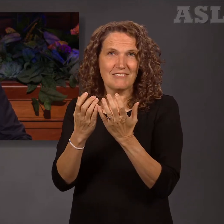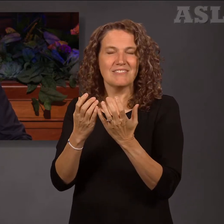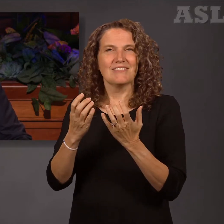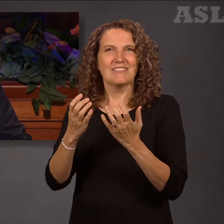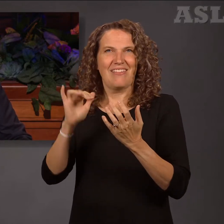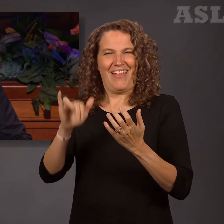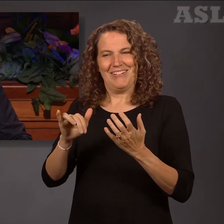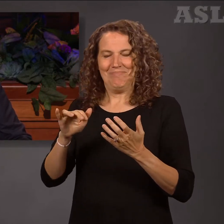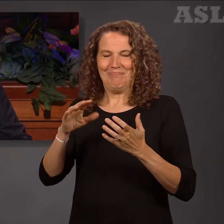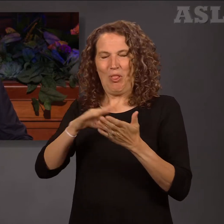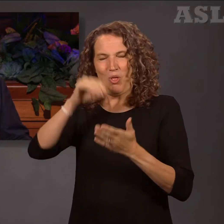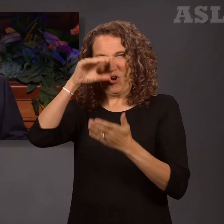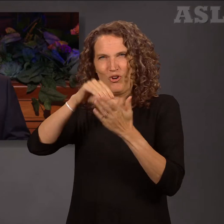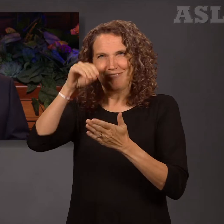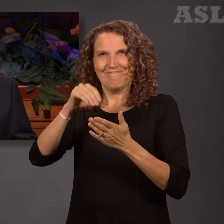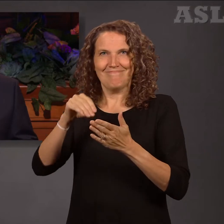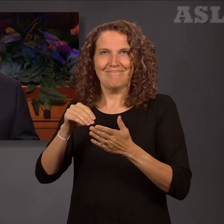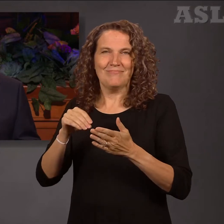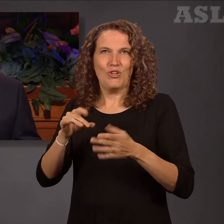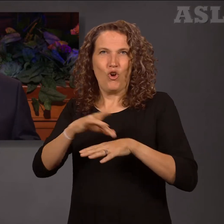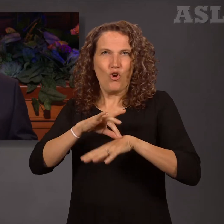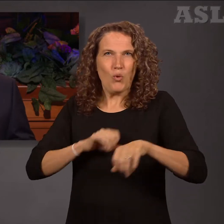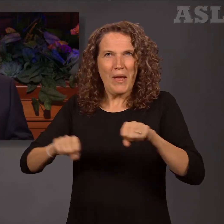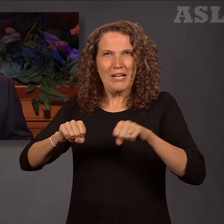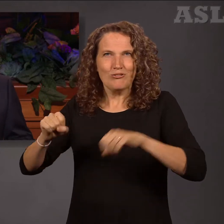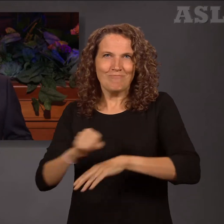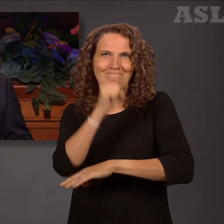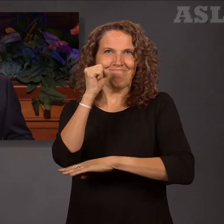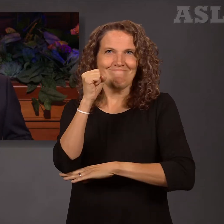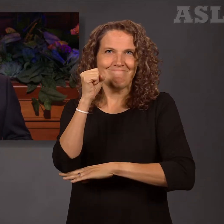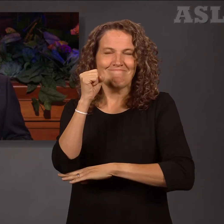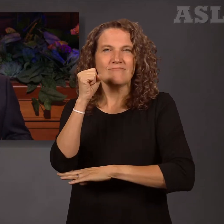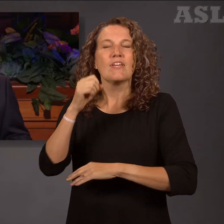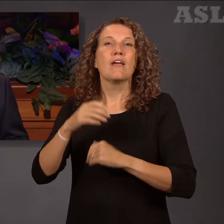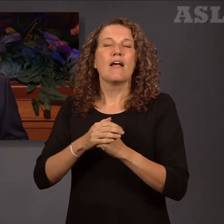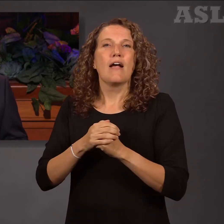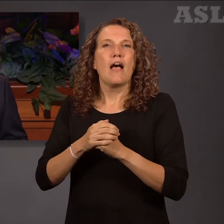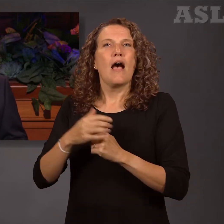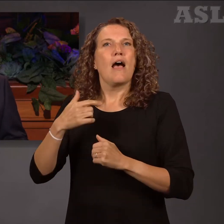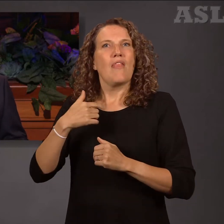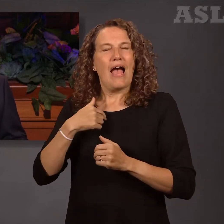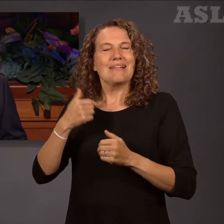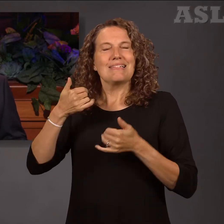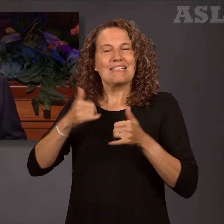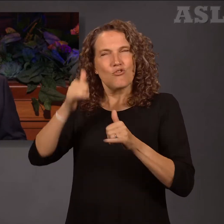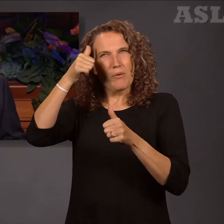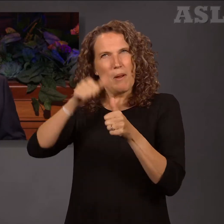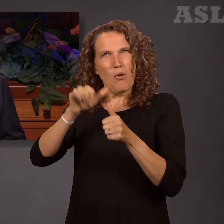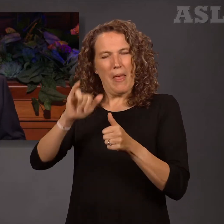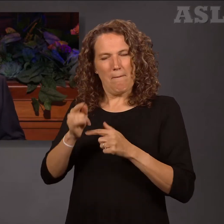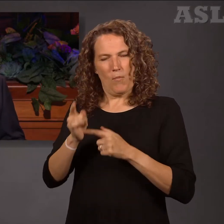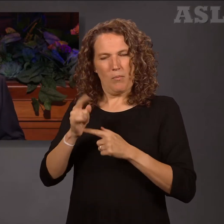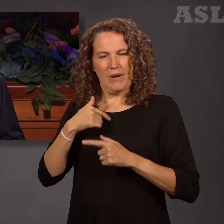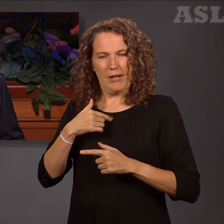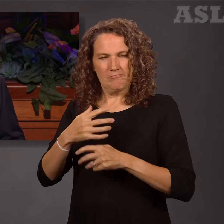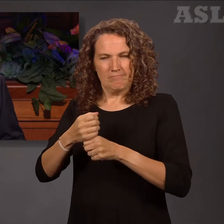I perfectly remember the moment when I began to acquire a deeper, more complete understanding of the vital